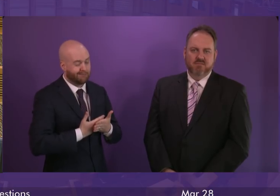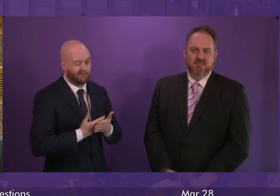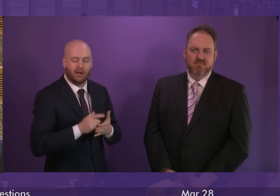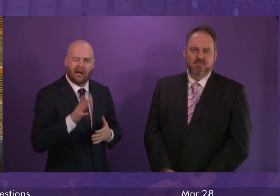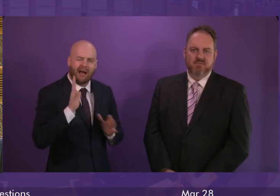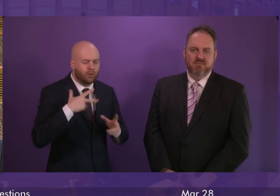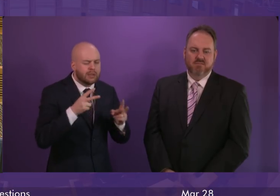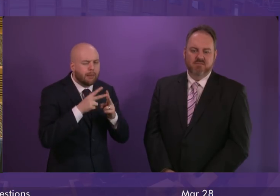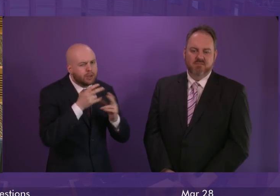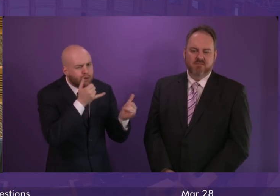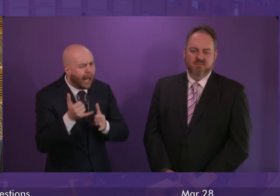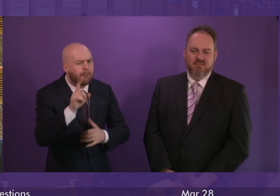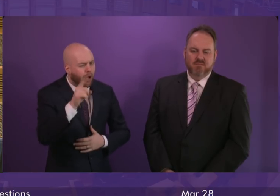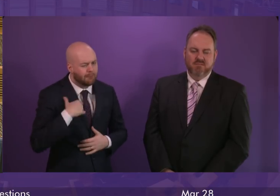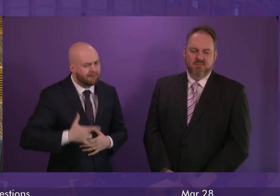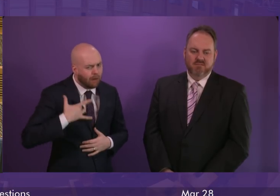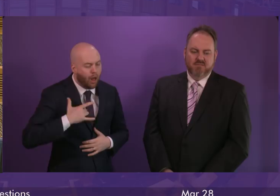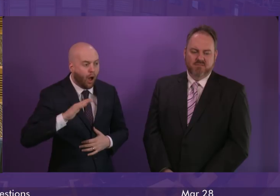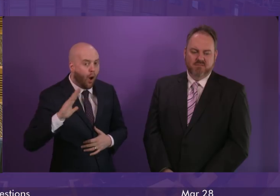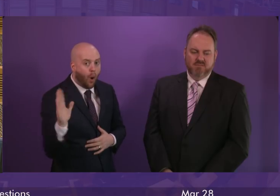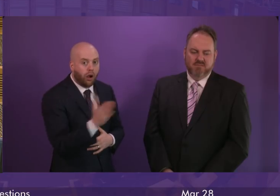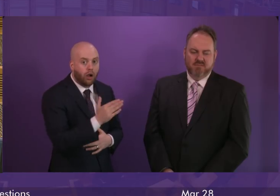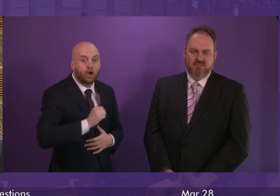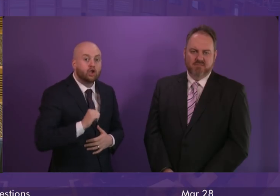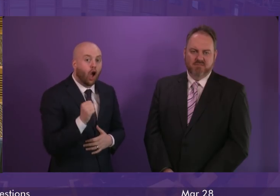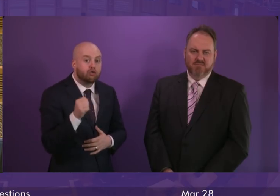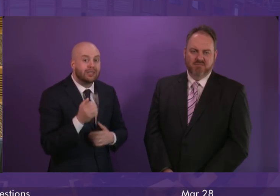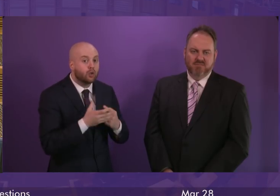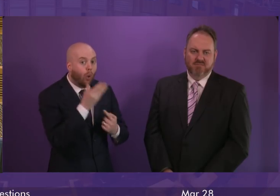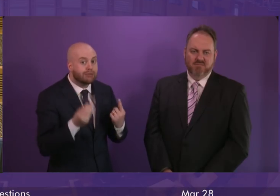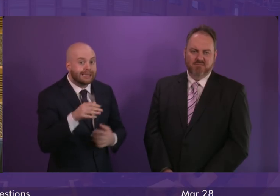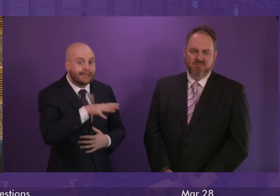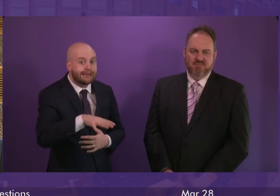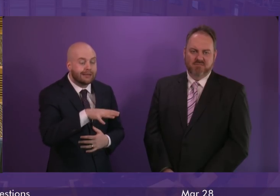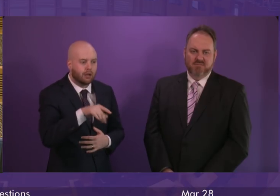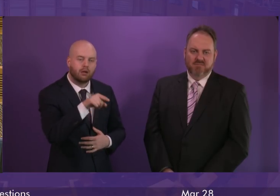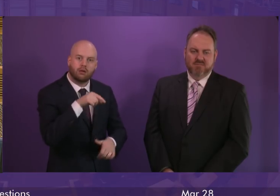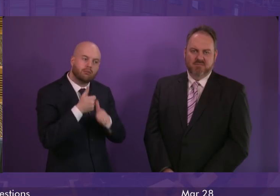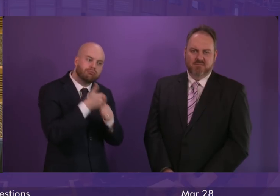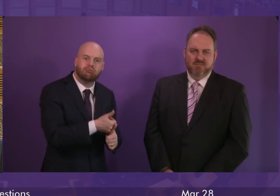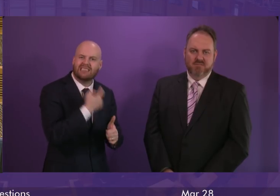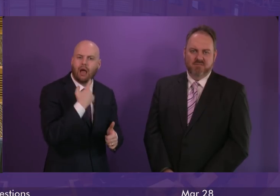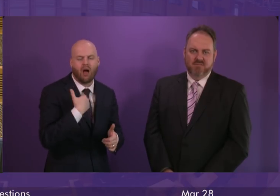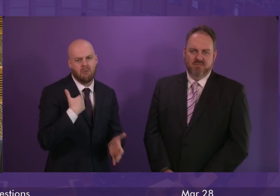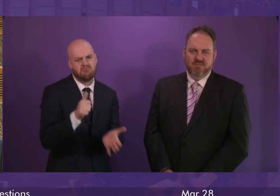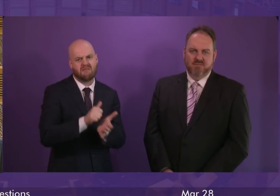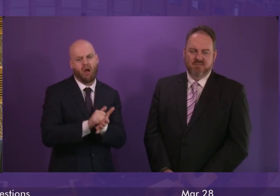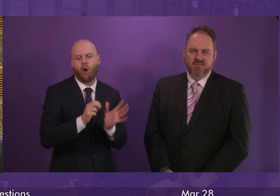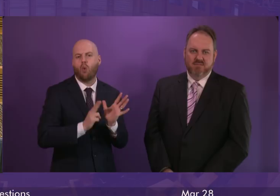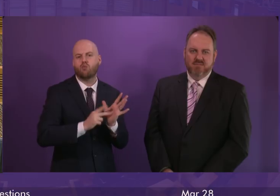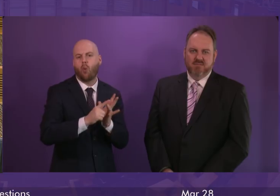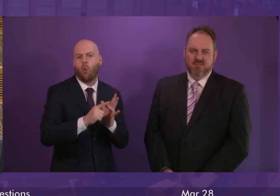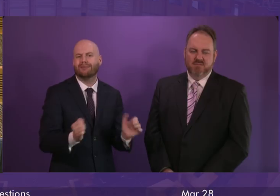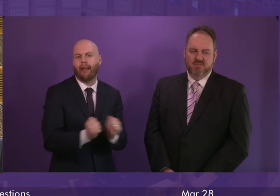exception, all of the Scottish Tories voted in a way that would suggest that they would prefer no deal Brexit to